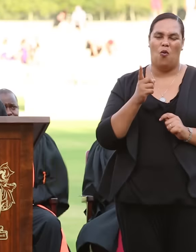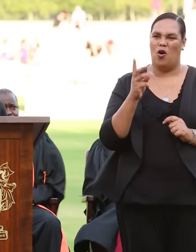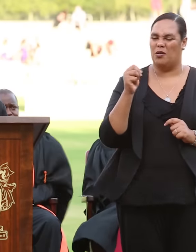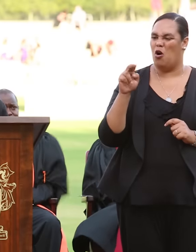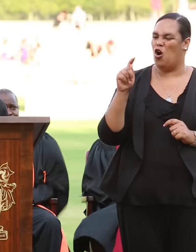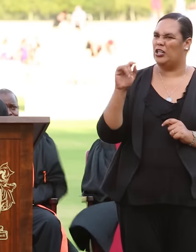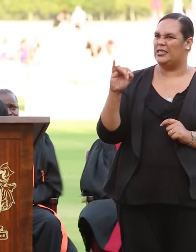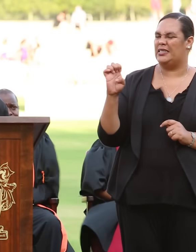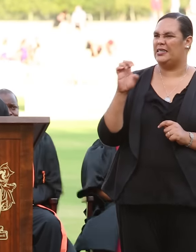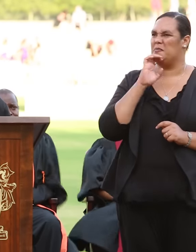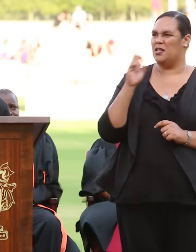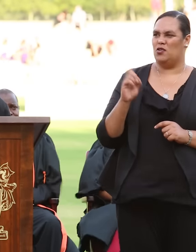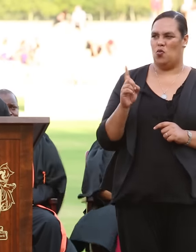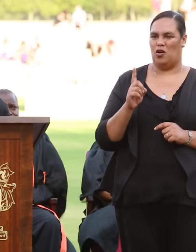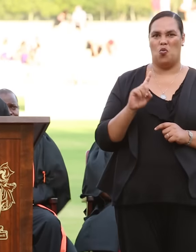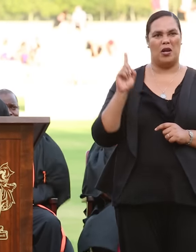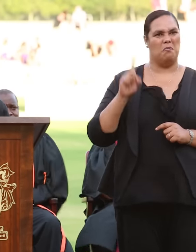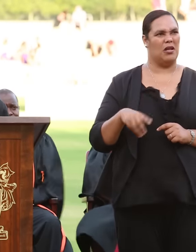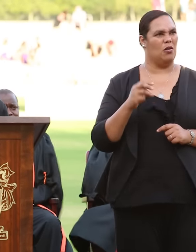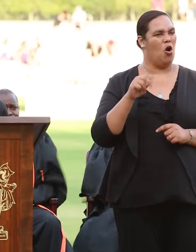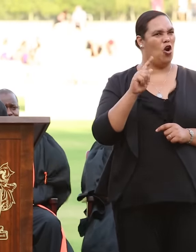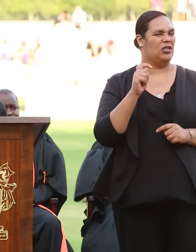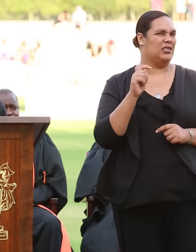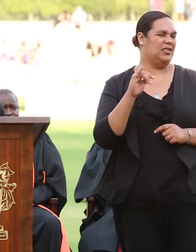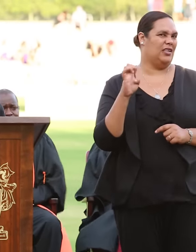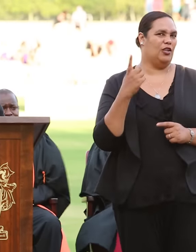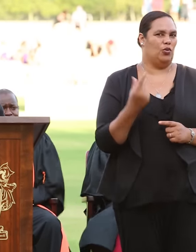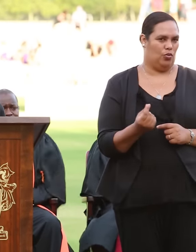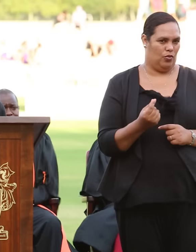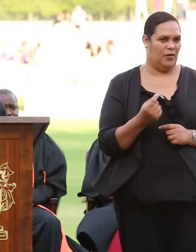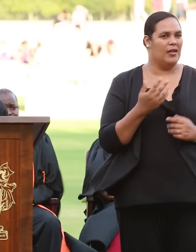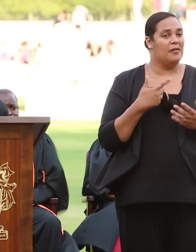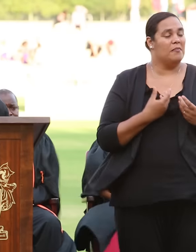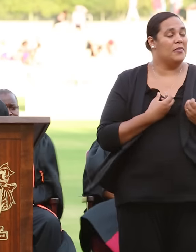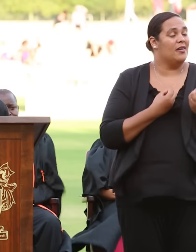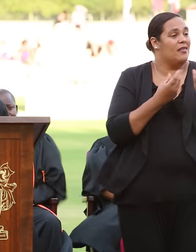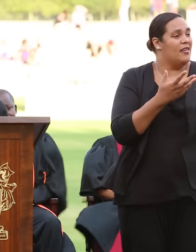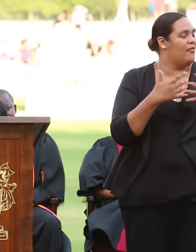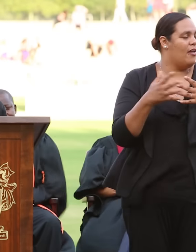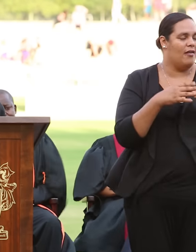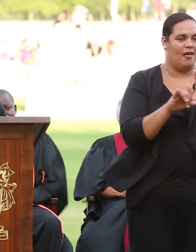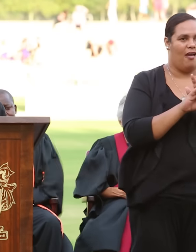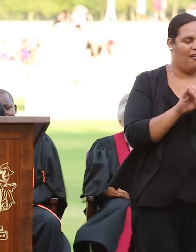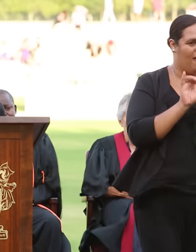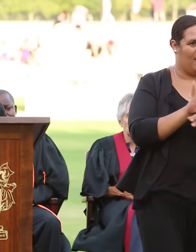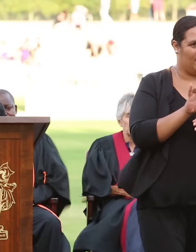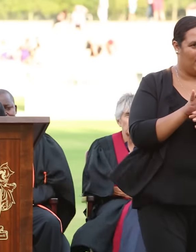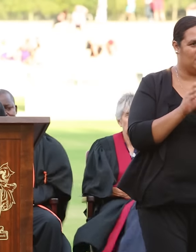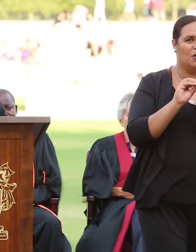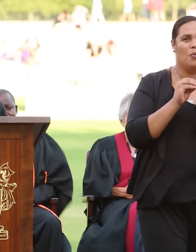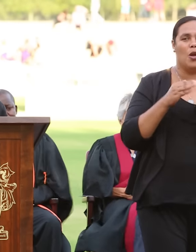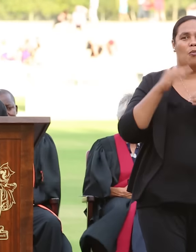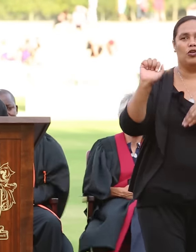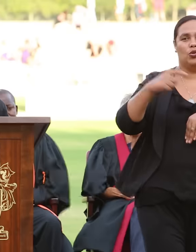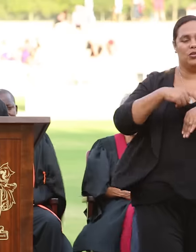stand for? What should a Marti stand for? And if I can gift you with any piece of advice for making the most of your